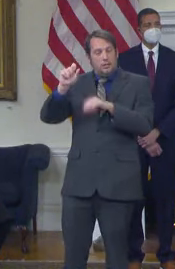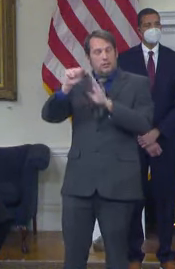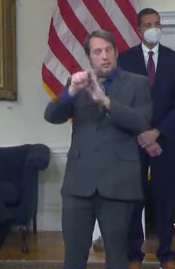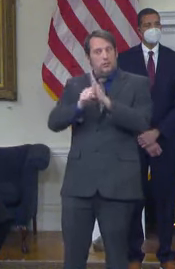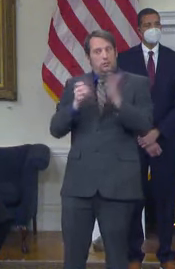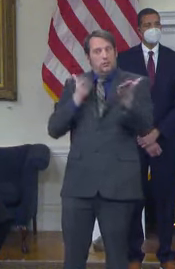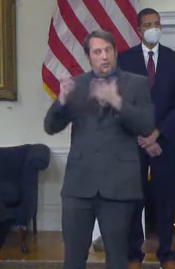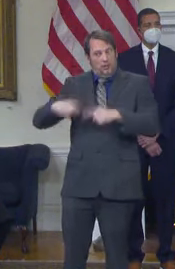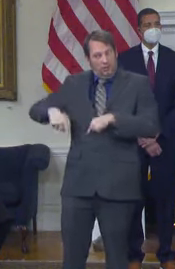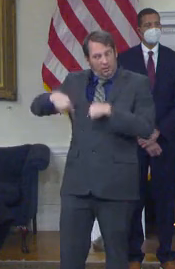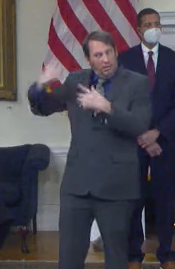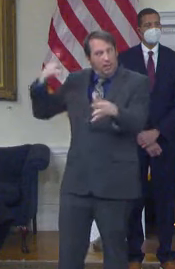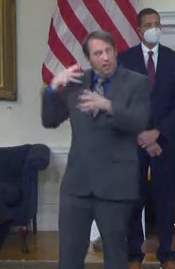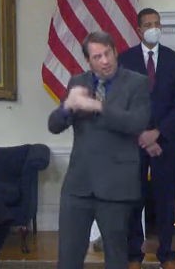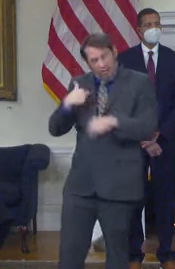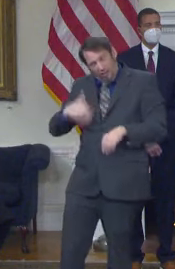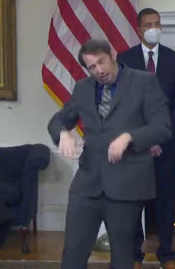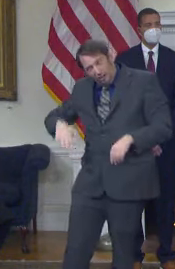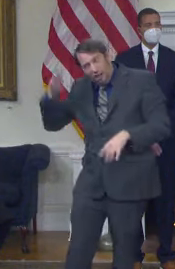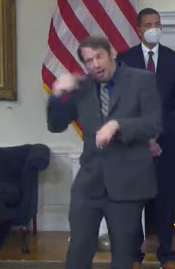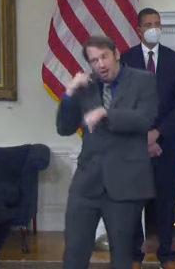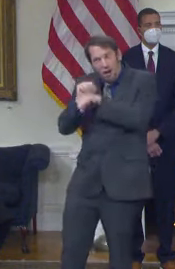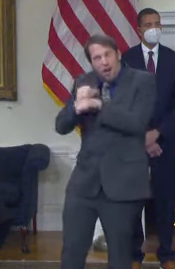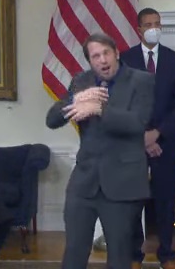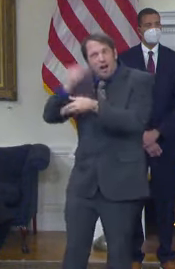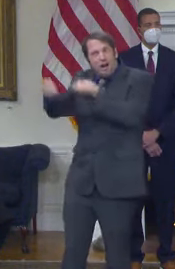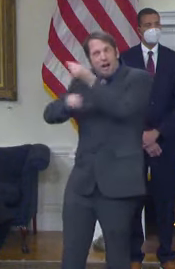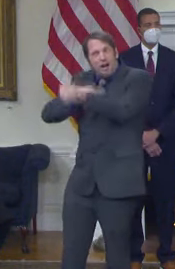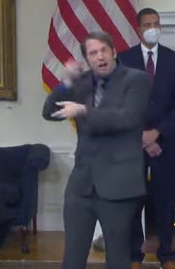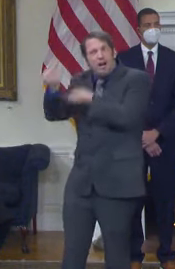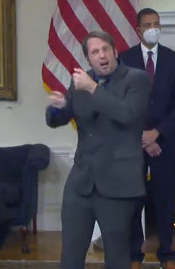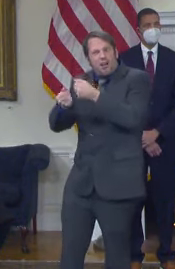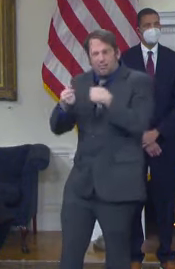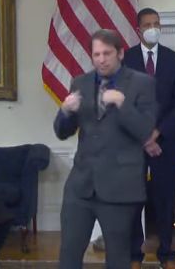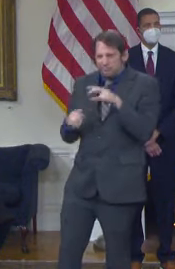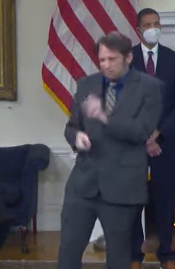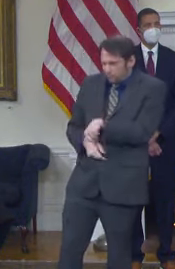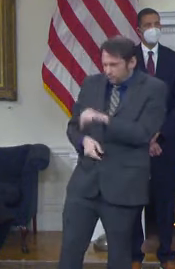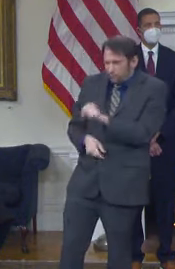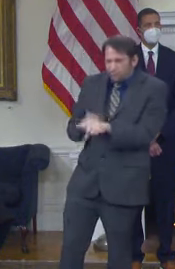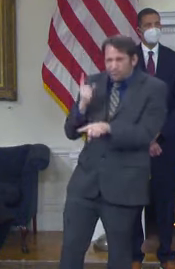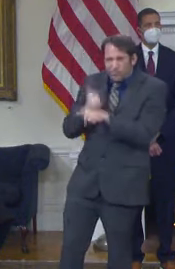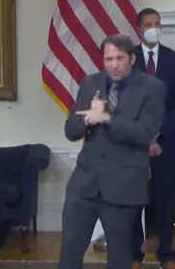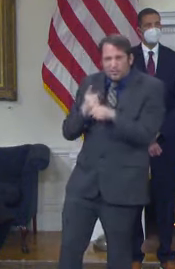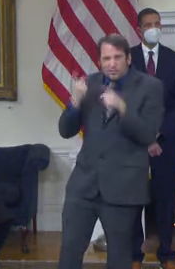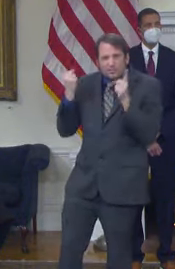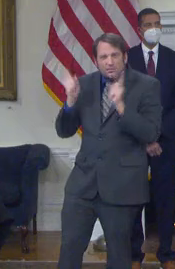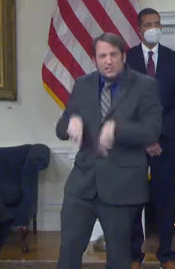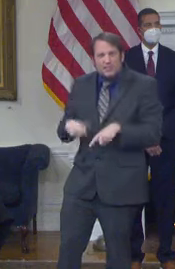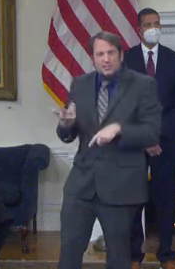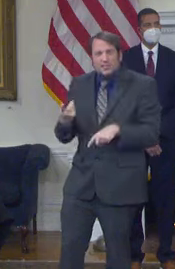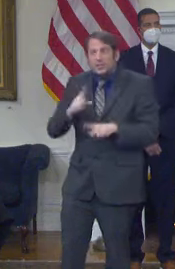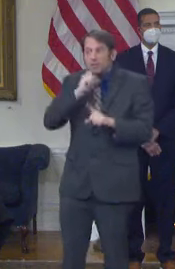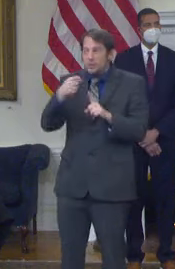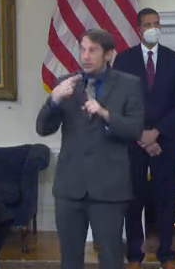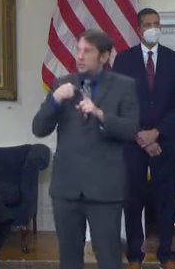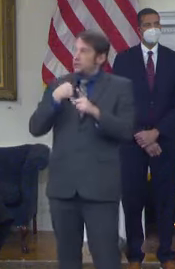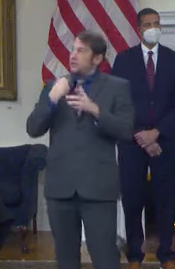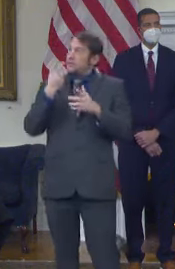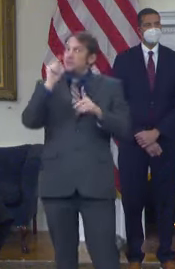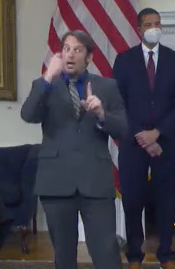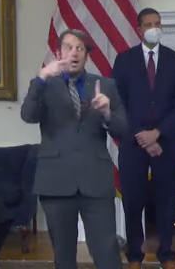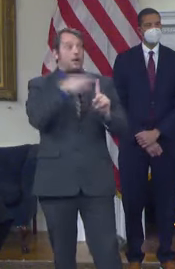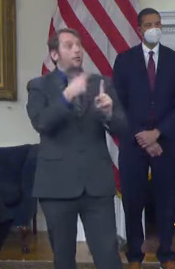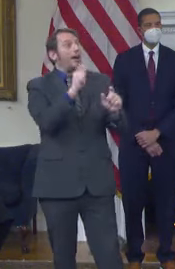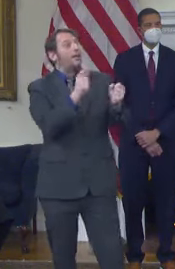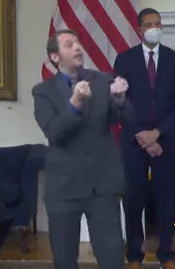But it's not just good for our economy, it's also good for our quality of life if our seniors can have the peace of mind